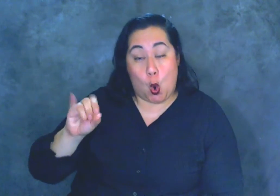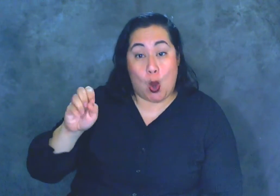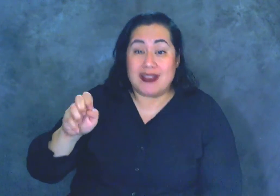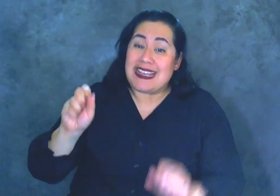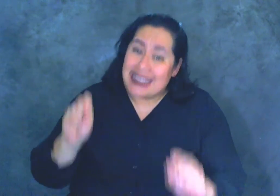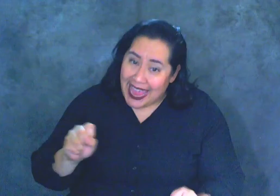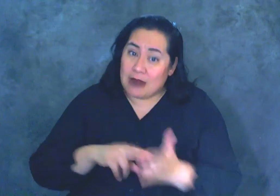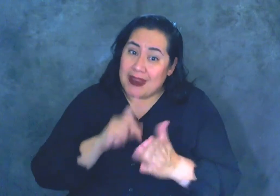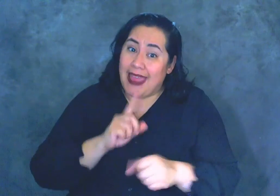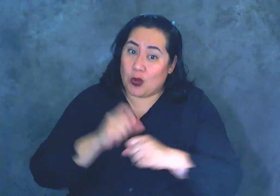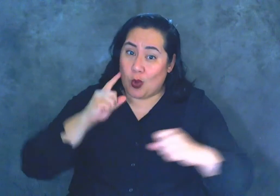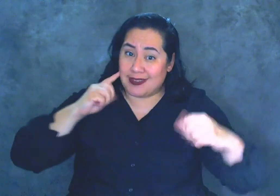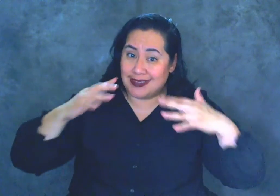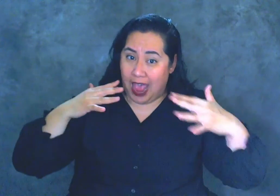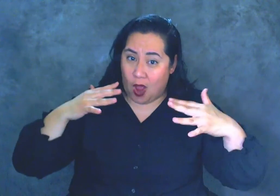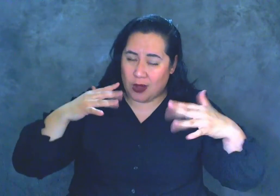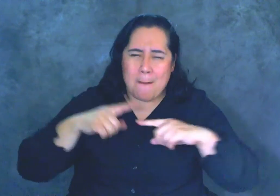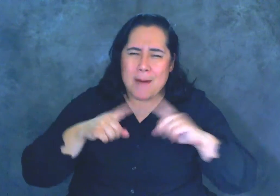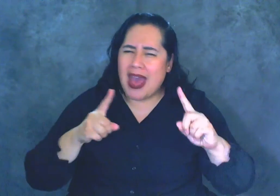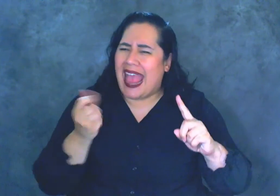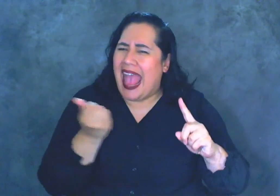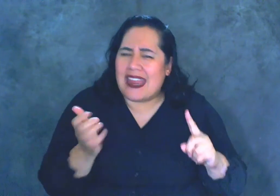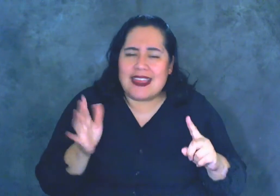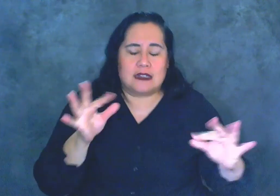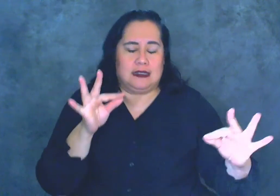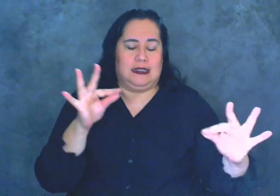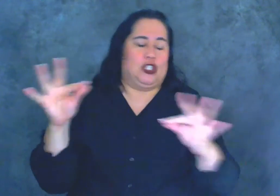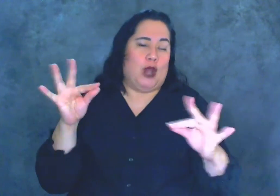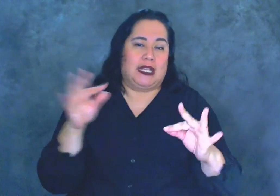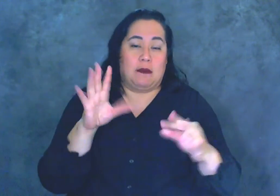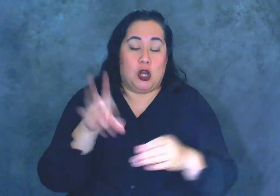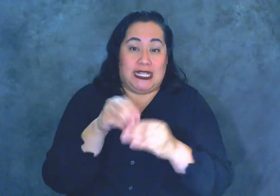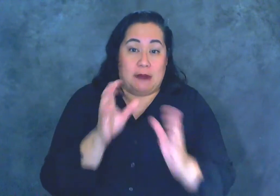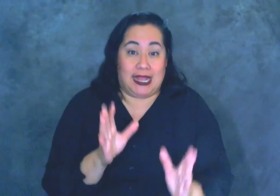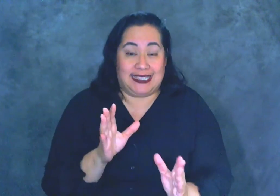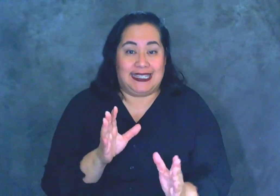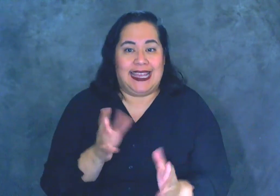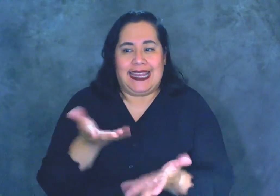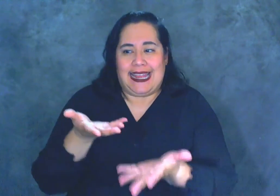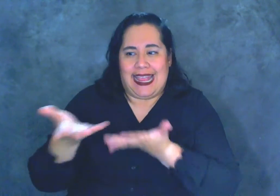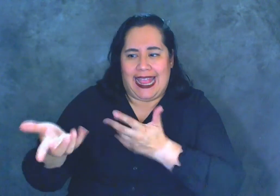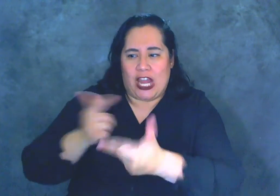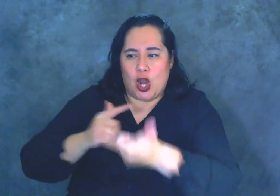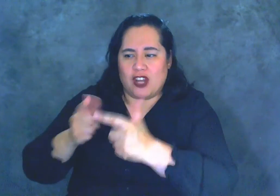actual sound, but it's anything that distracts the participants in an interaction from their communication.